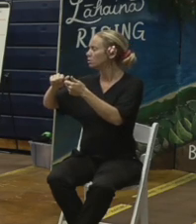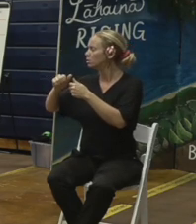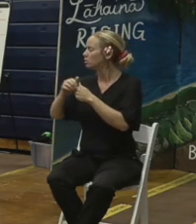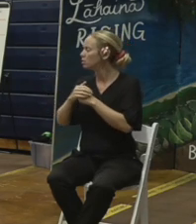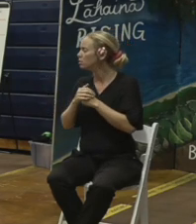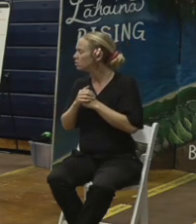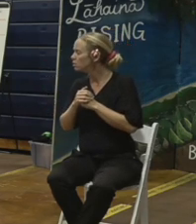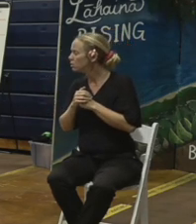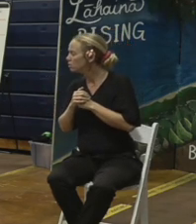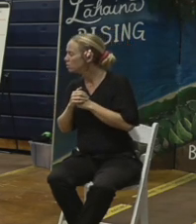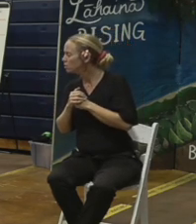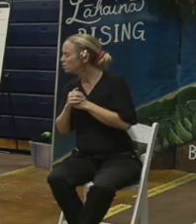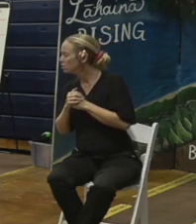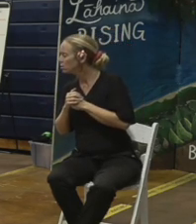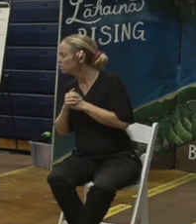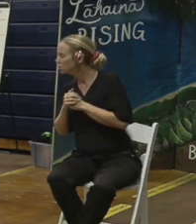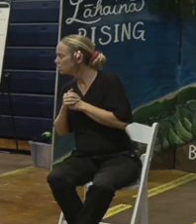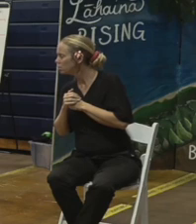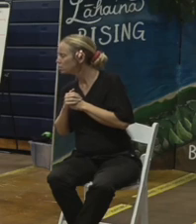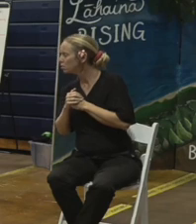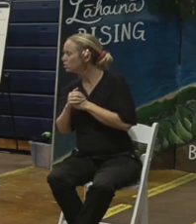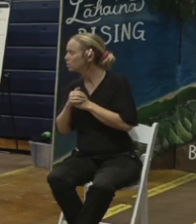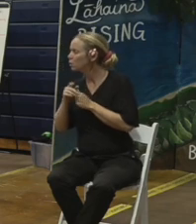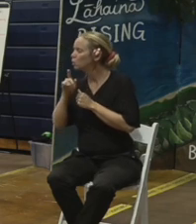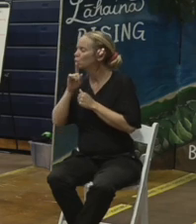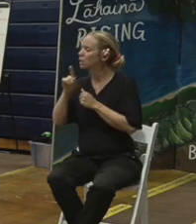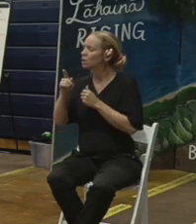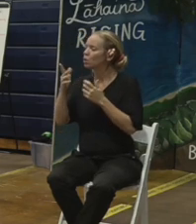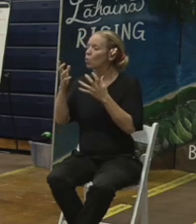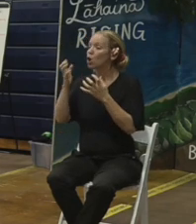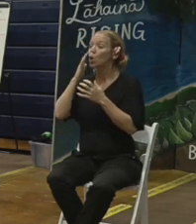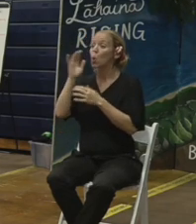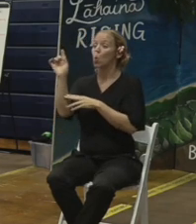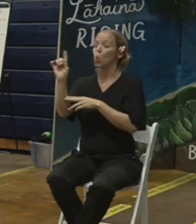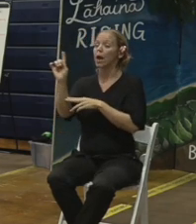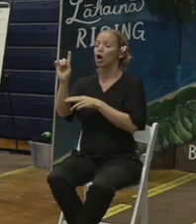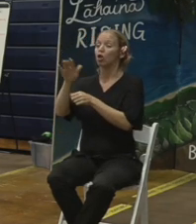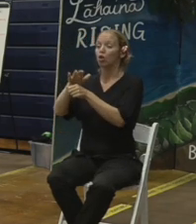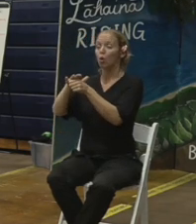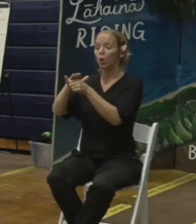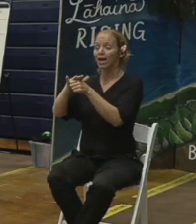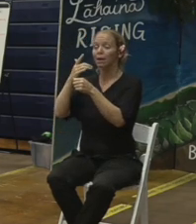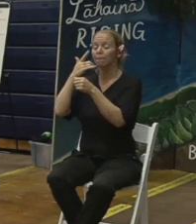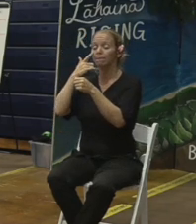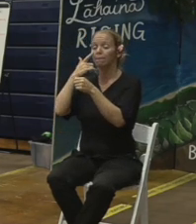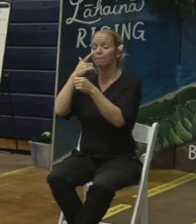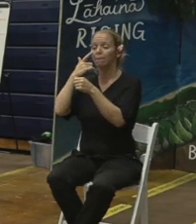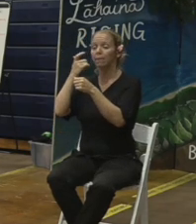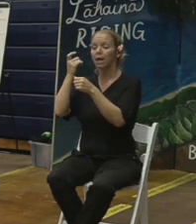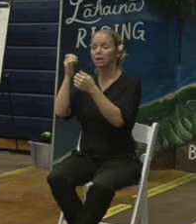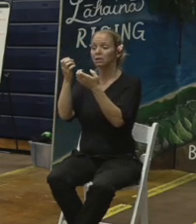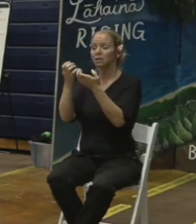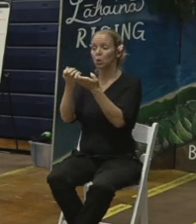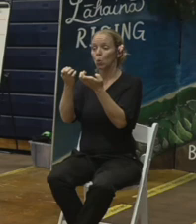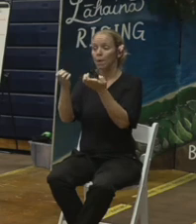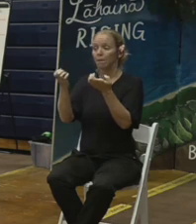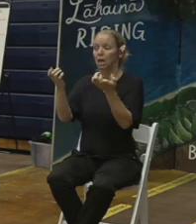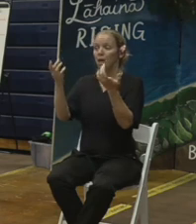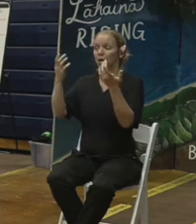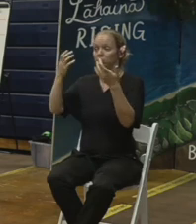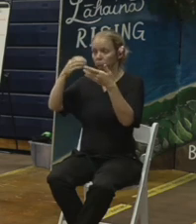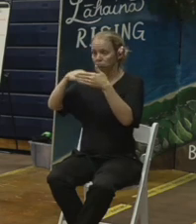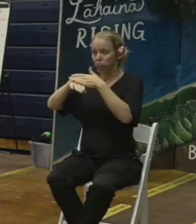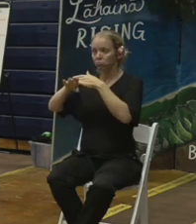ultimately we want to know where they are because of the equipment that's going to be moving on the property and we don't want to drive over someone's cesspool